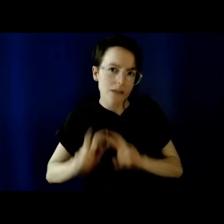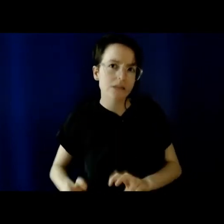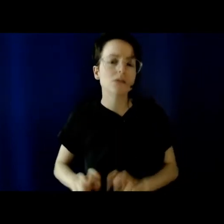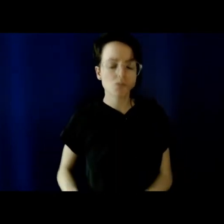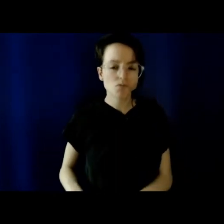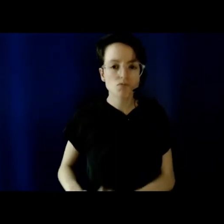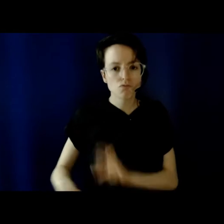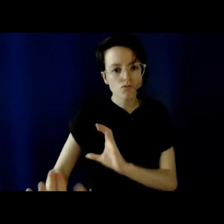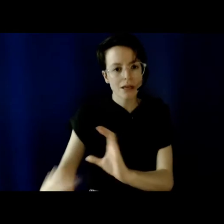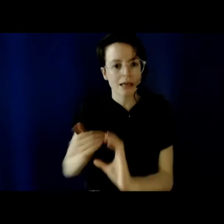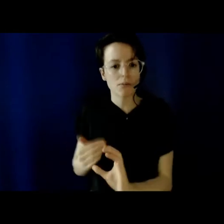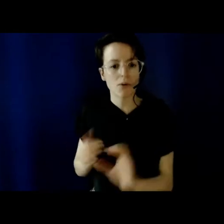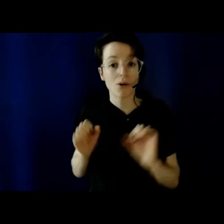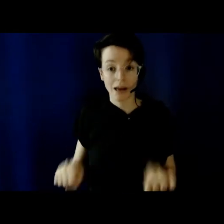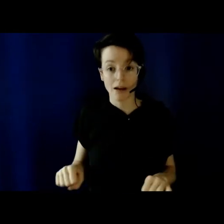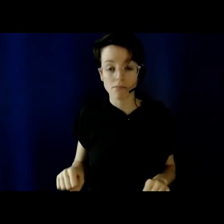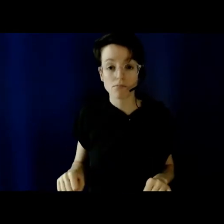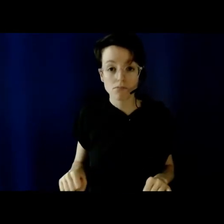email address in the chat.